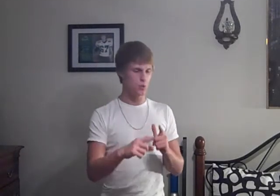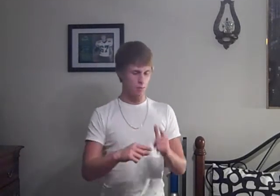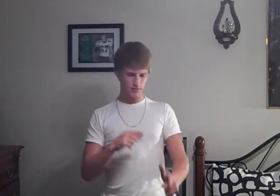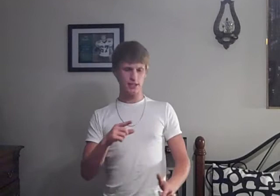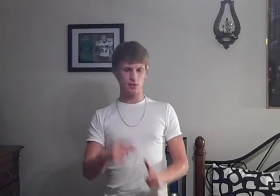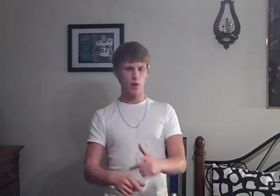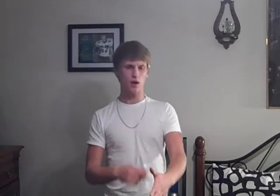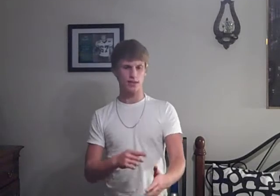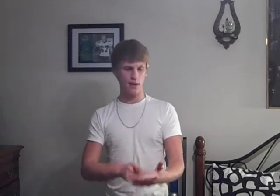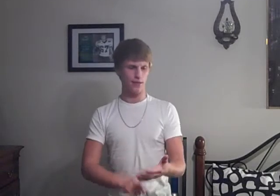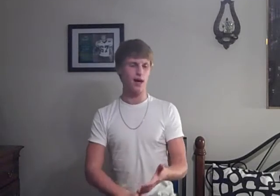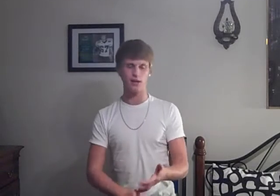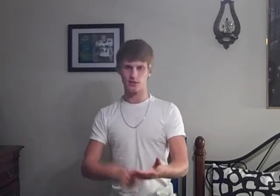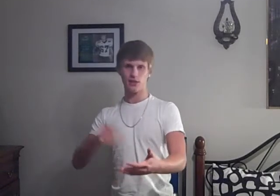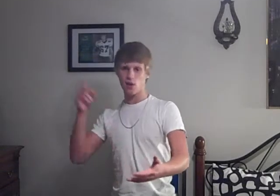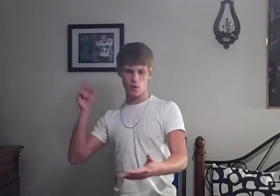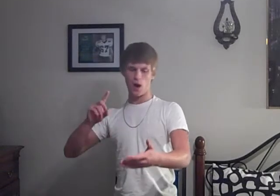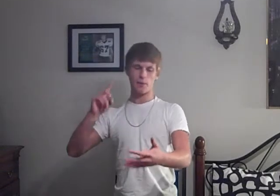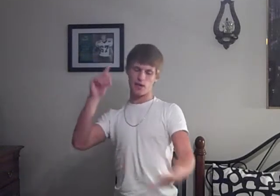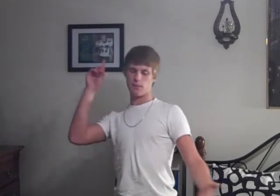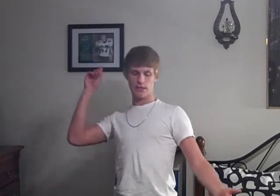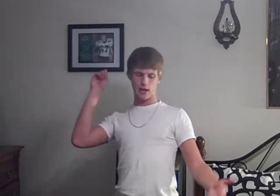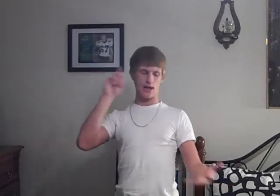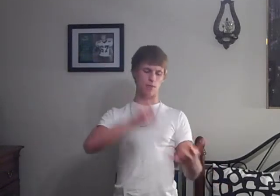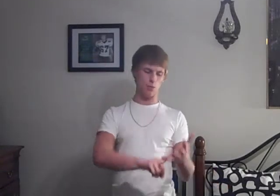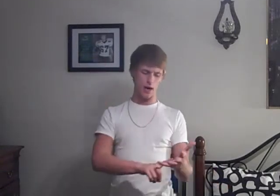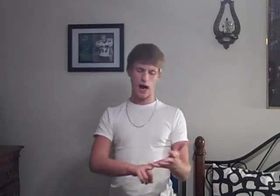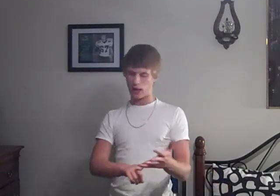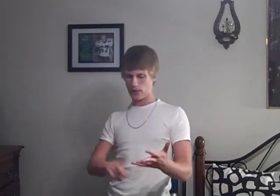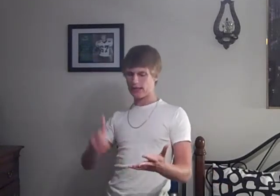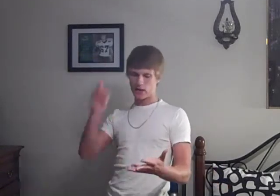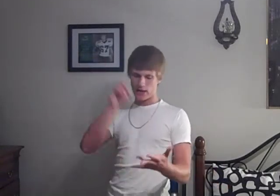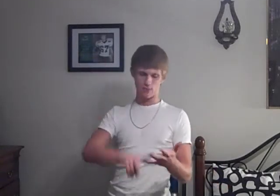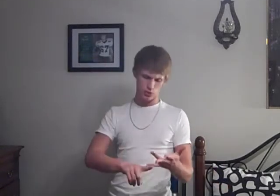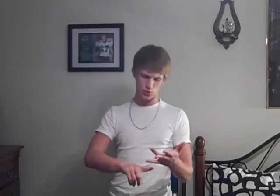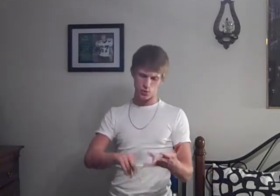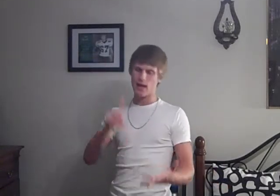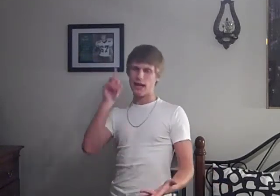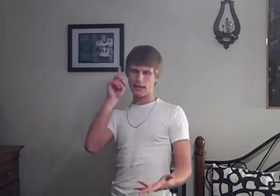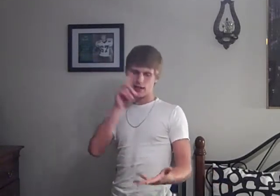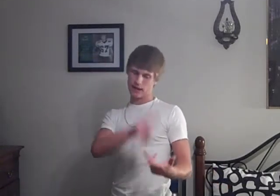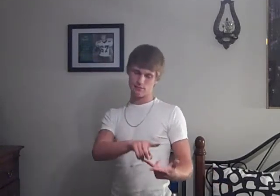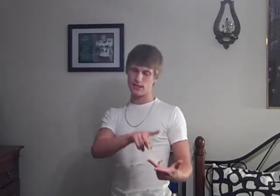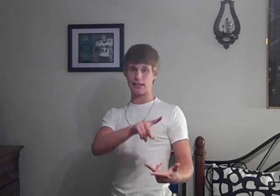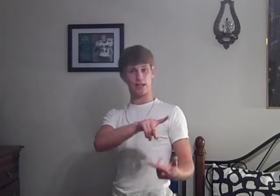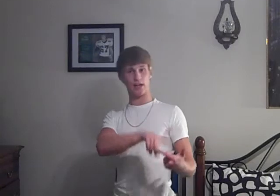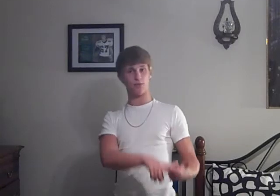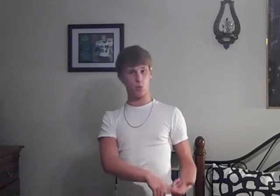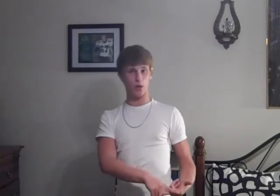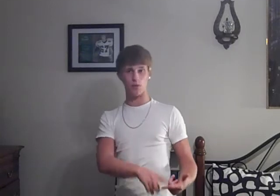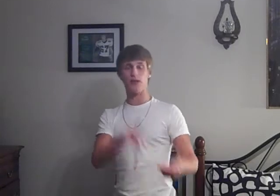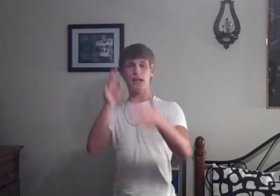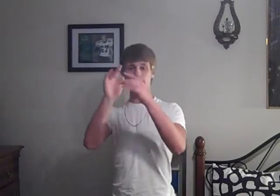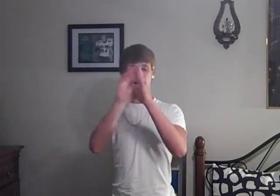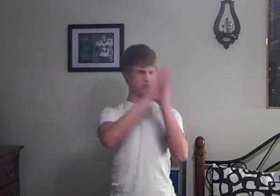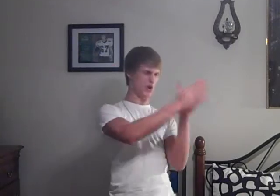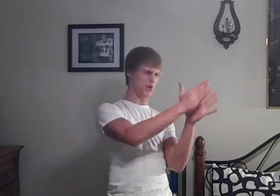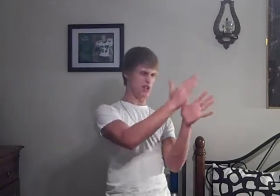proceed to walk down the aisles And no Hobby Lobby cannot have one aisle It cannot have two It cannot have ten It cannot have twelve It has thirty